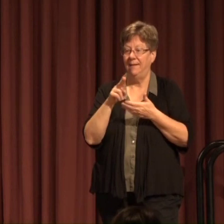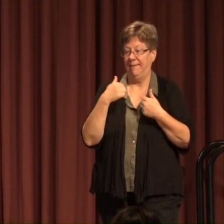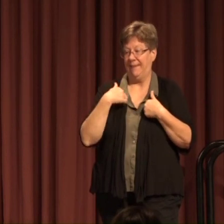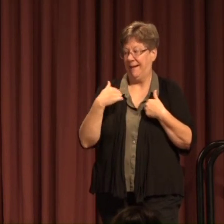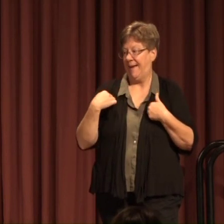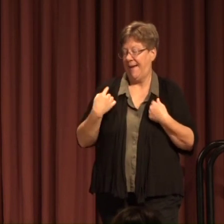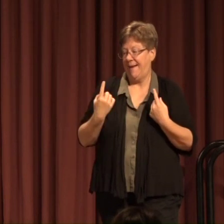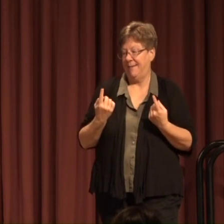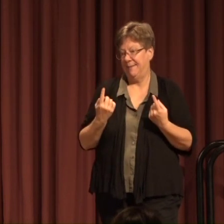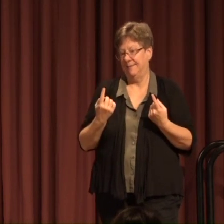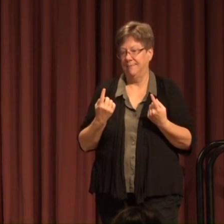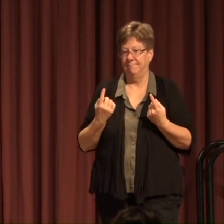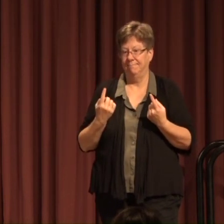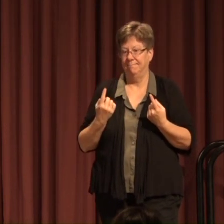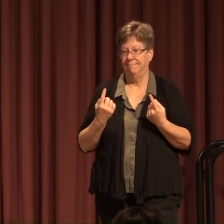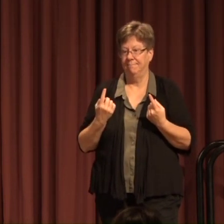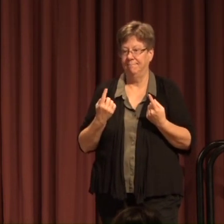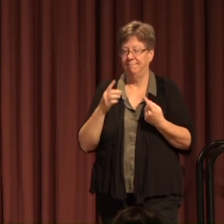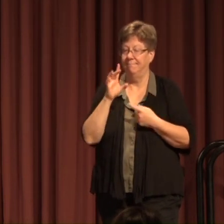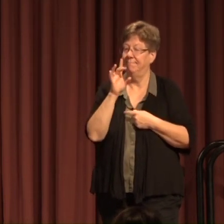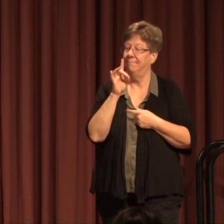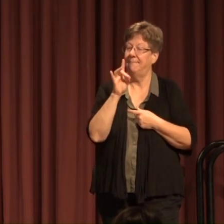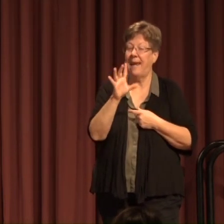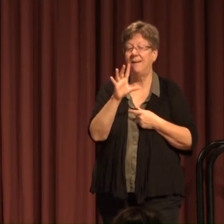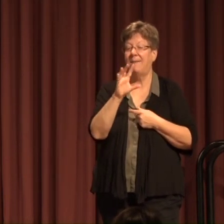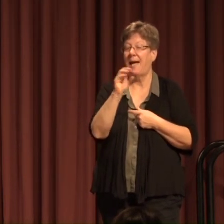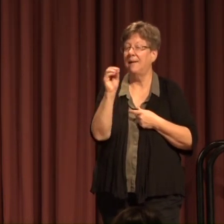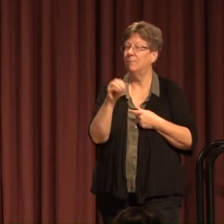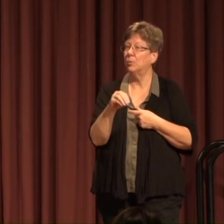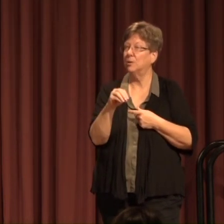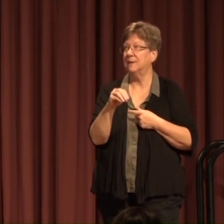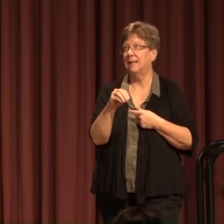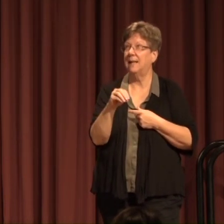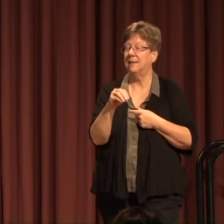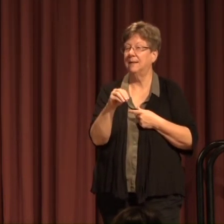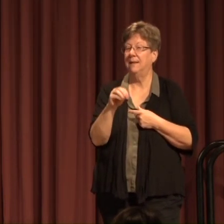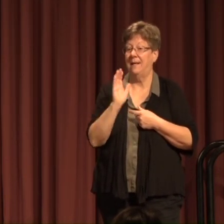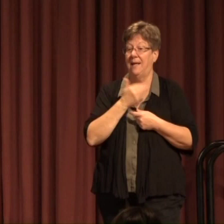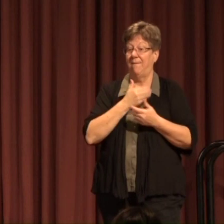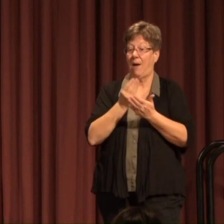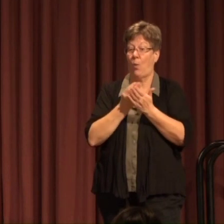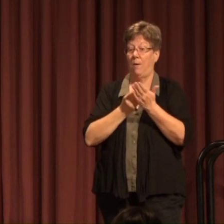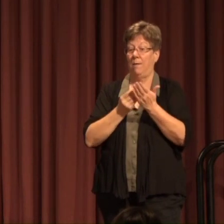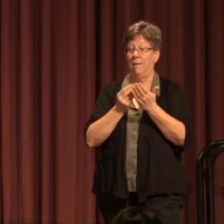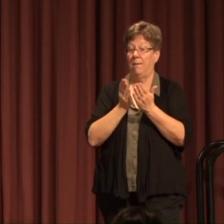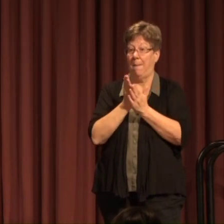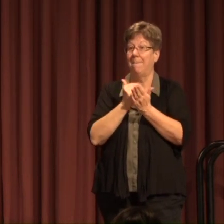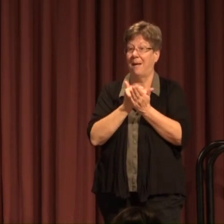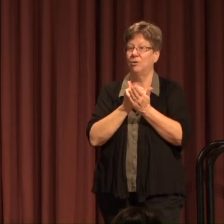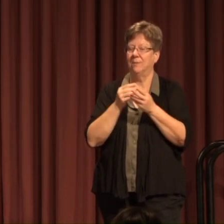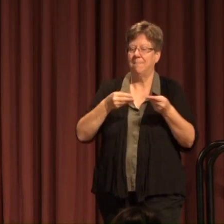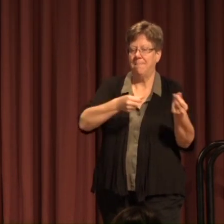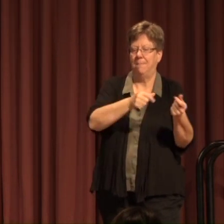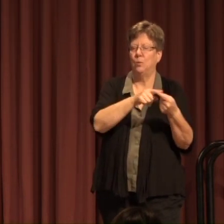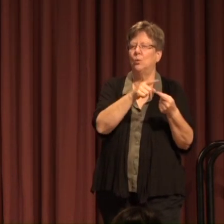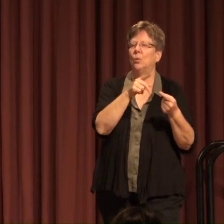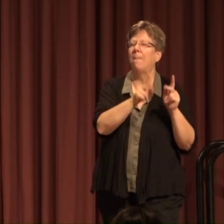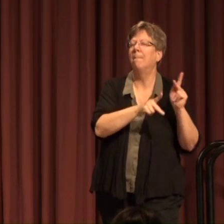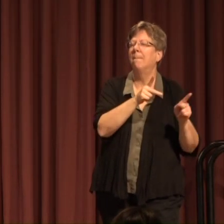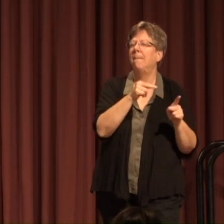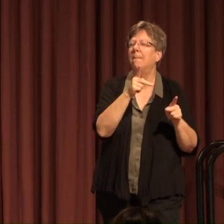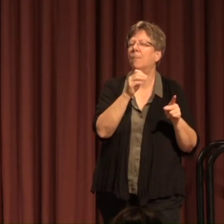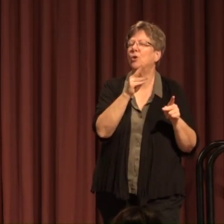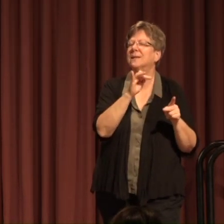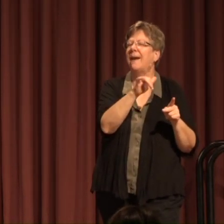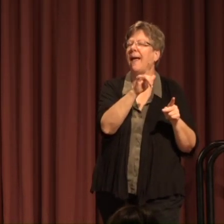85% now of our budget Going to personnel When